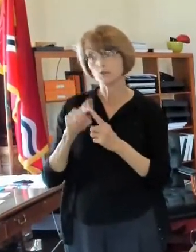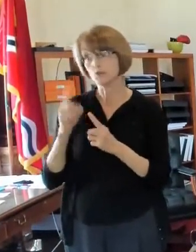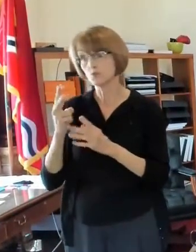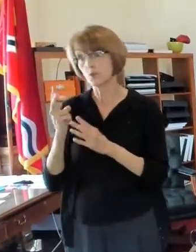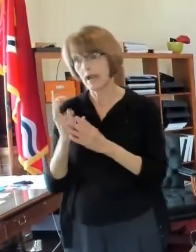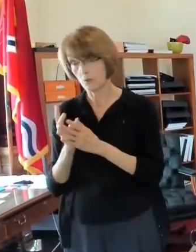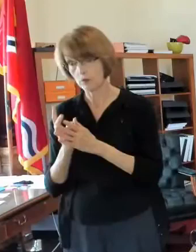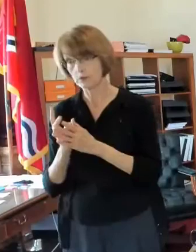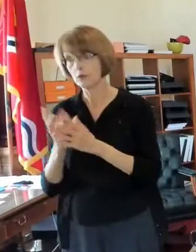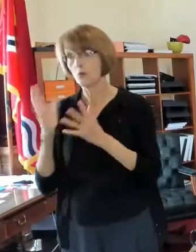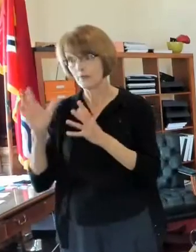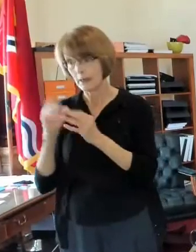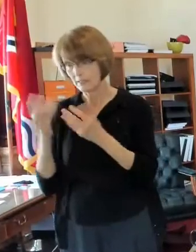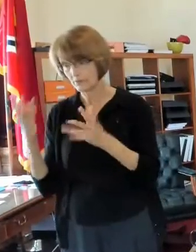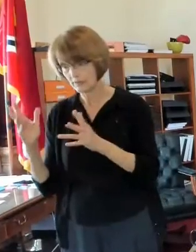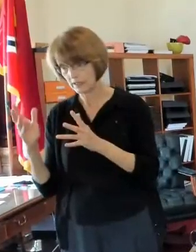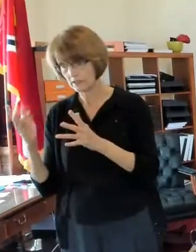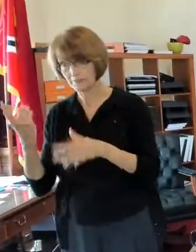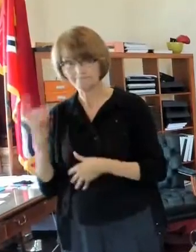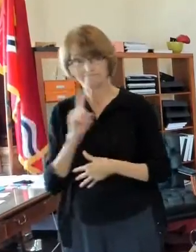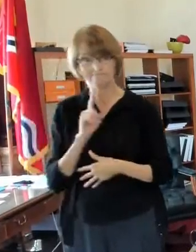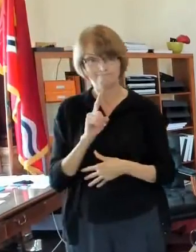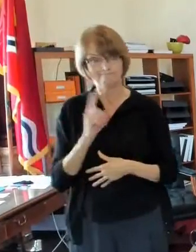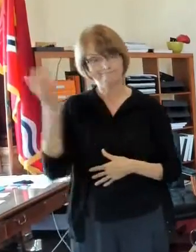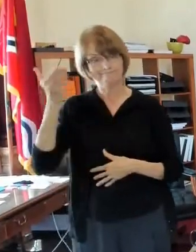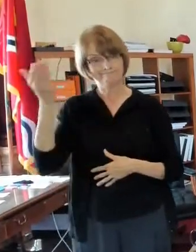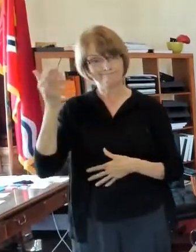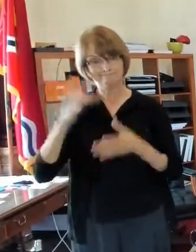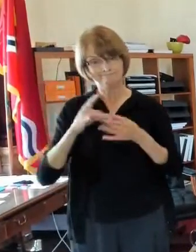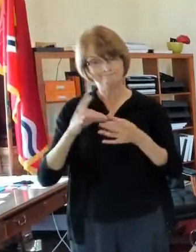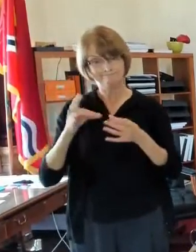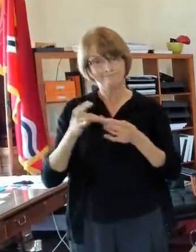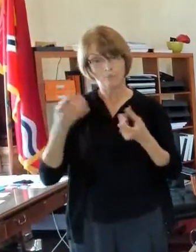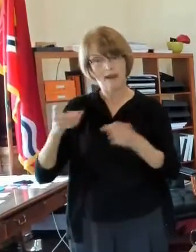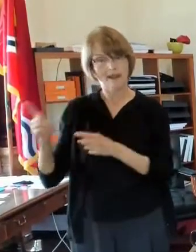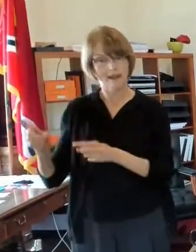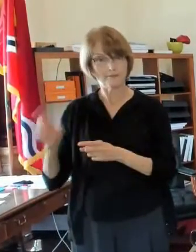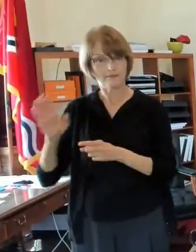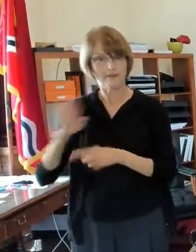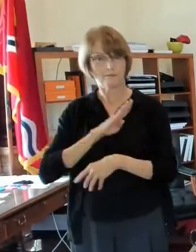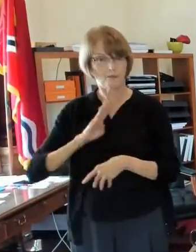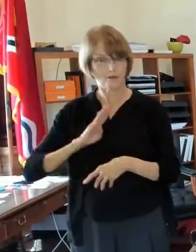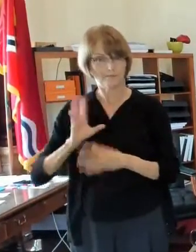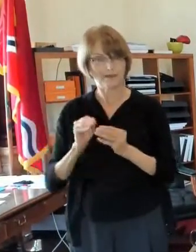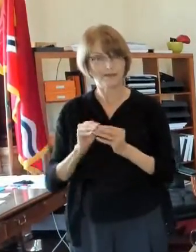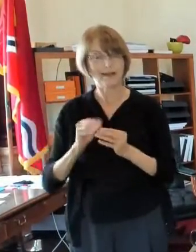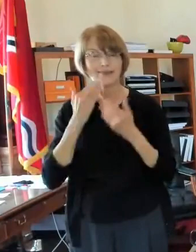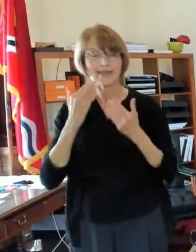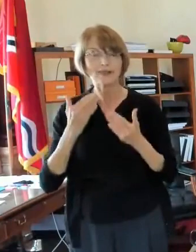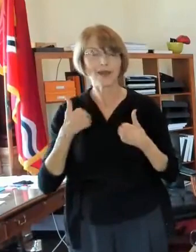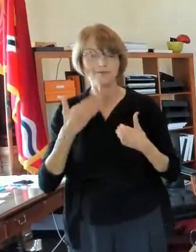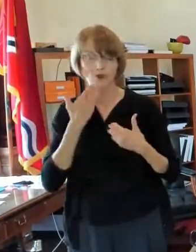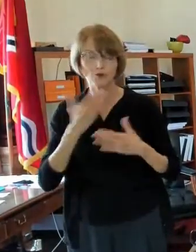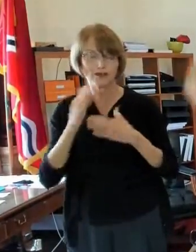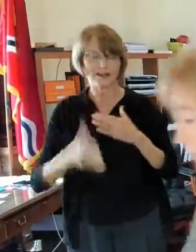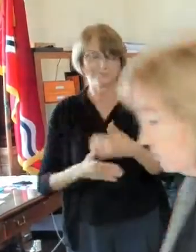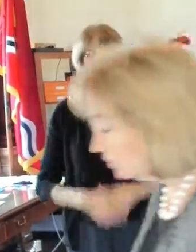over i'll come talk with you about what's going on and about what we did at the board of ena so anyway thank you all have a good weekend